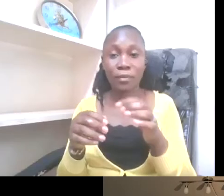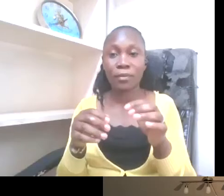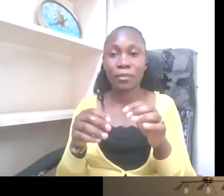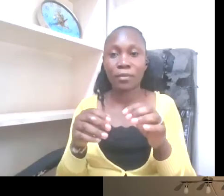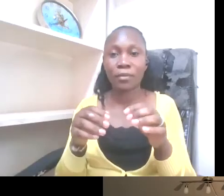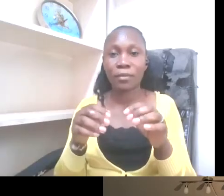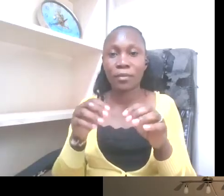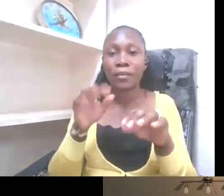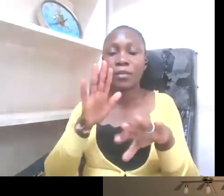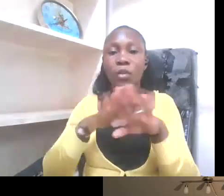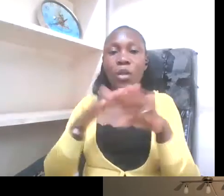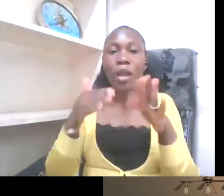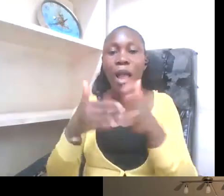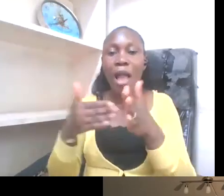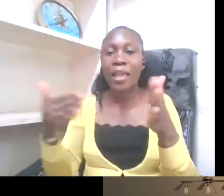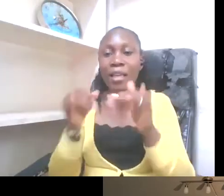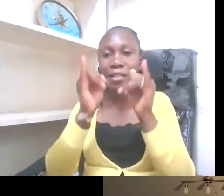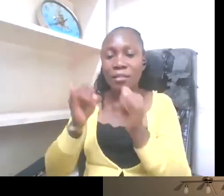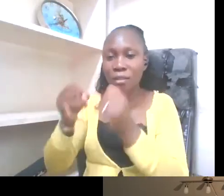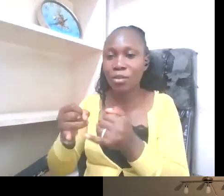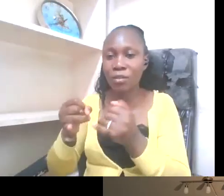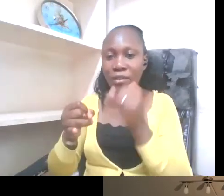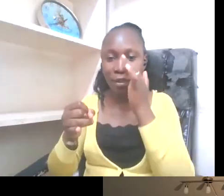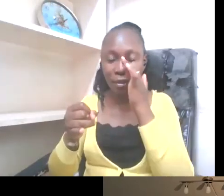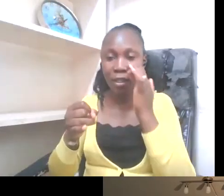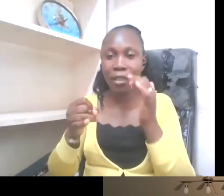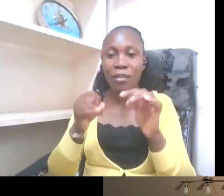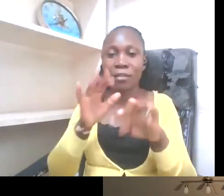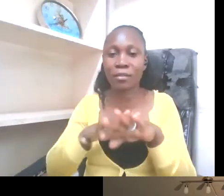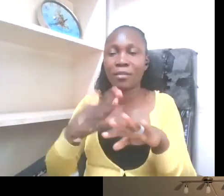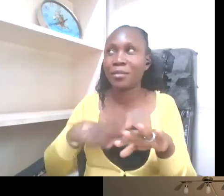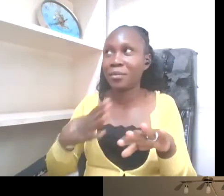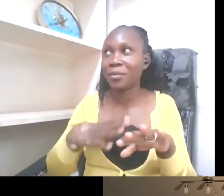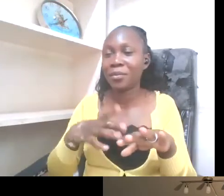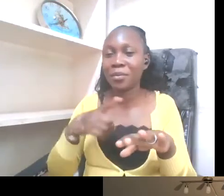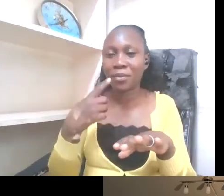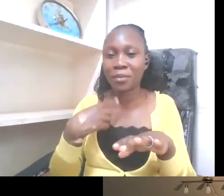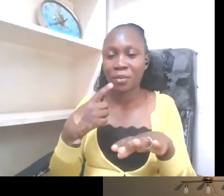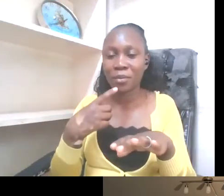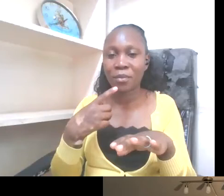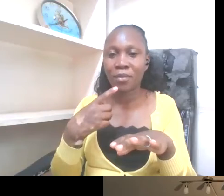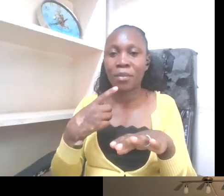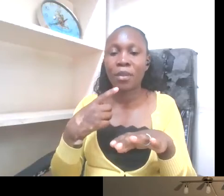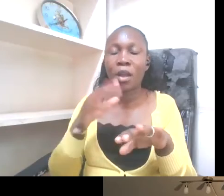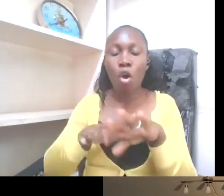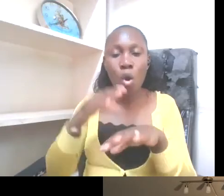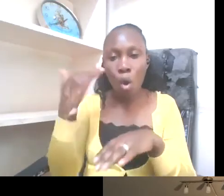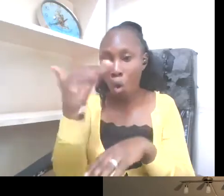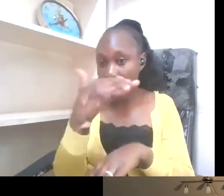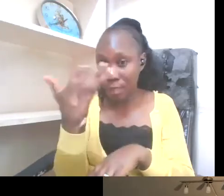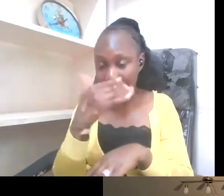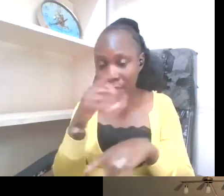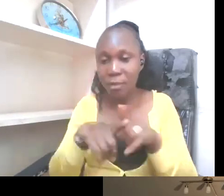individuals who are deaf or hard of hearing. We need a lot more training on autism and we need to increase access and